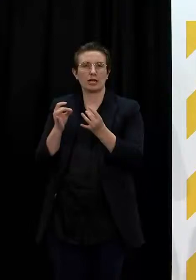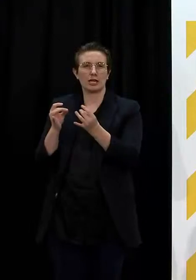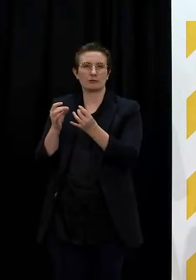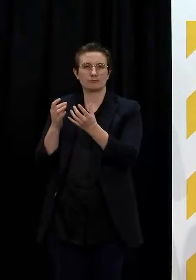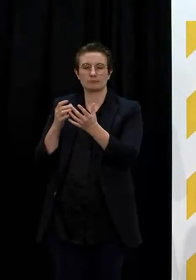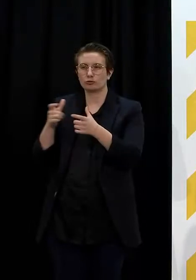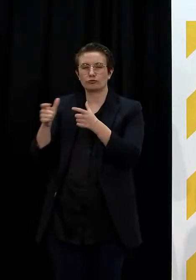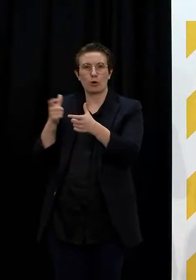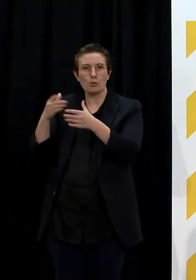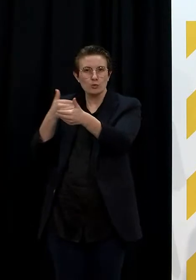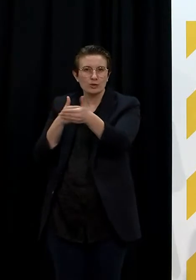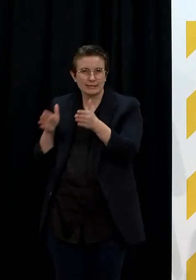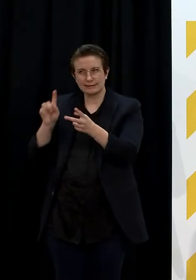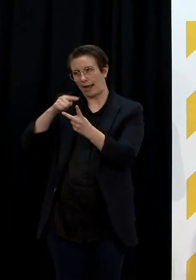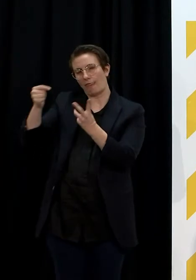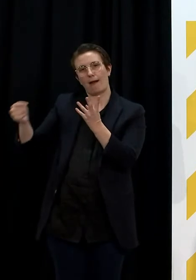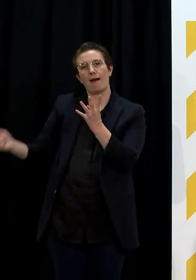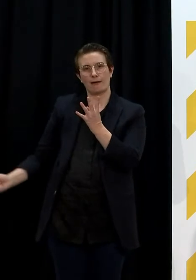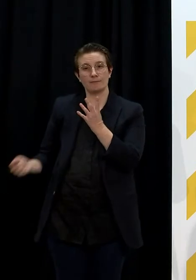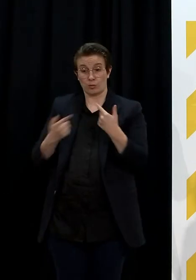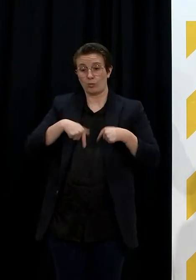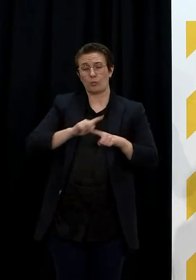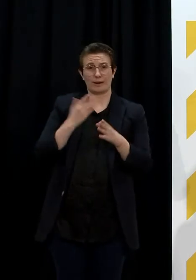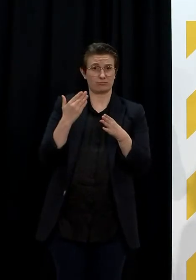DHBs with their needs.